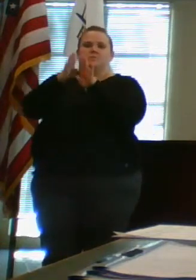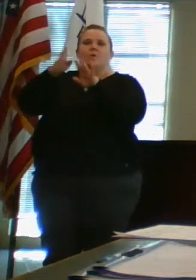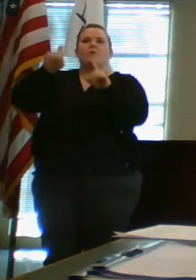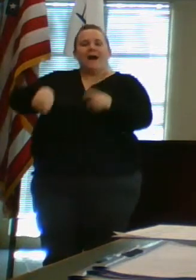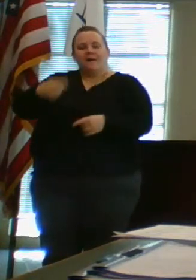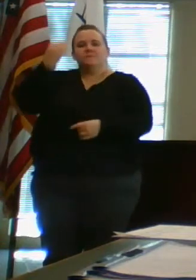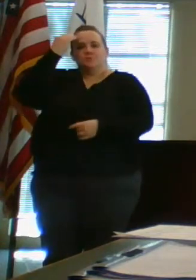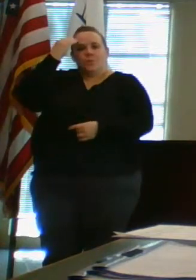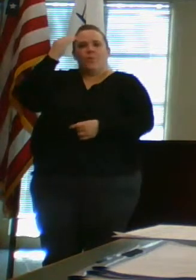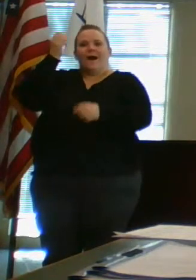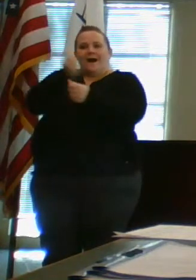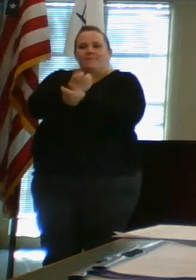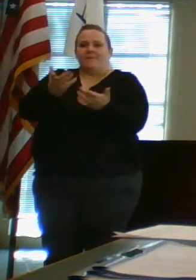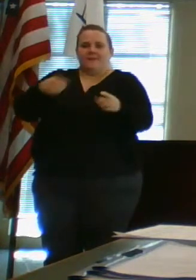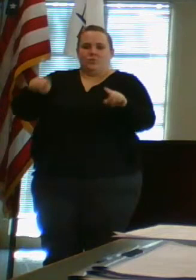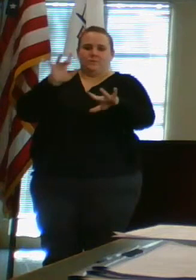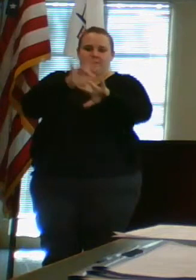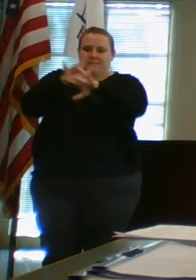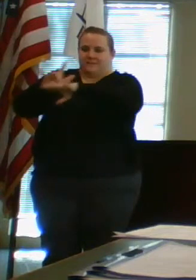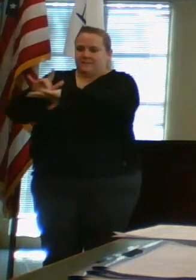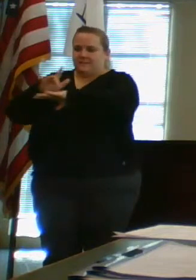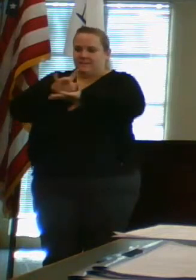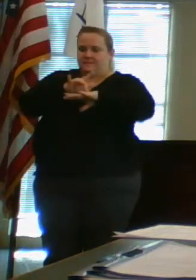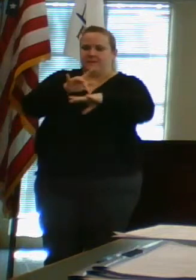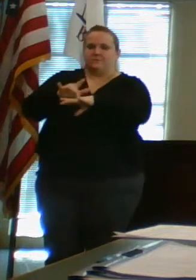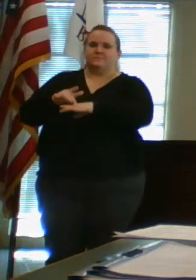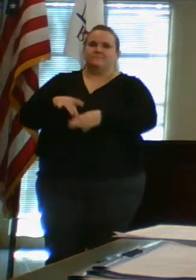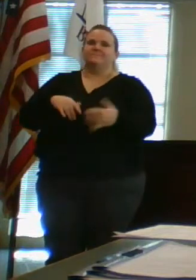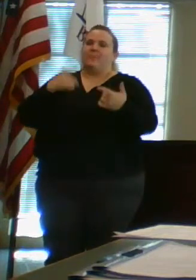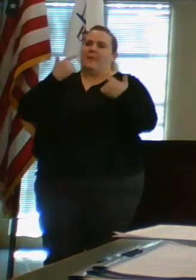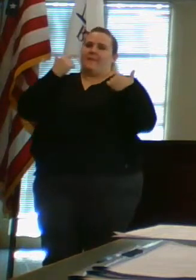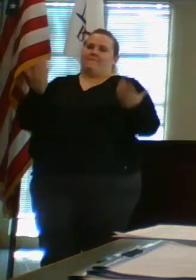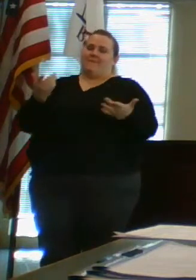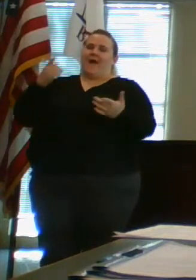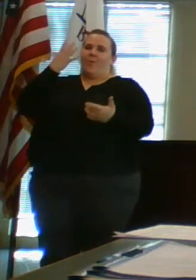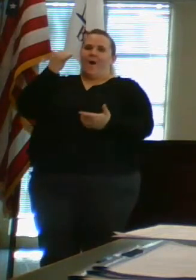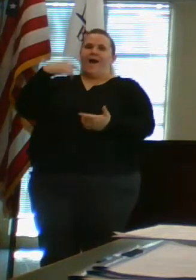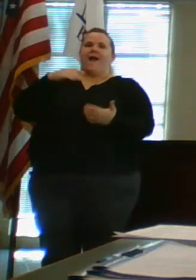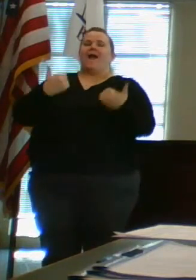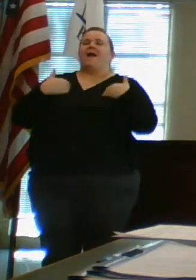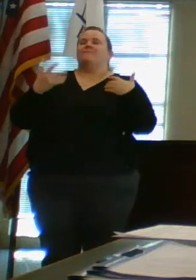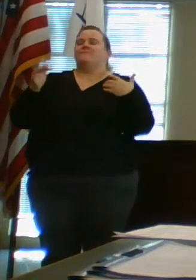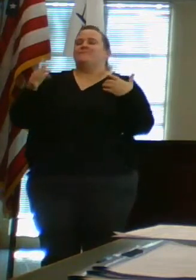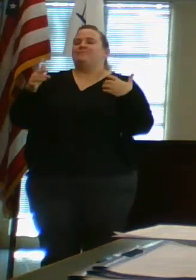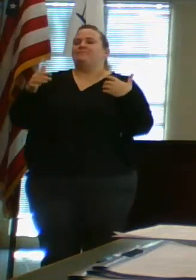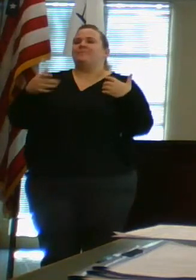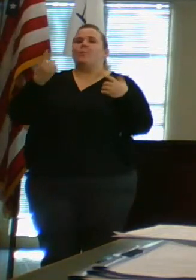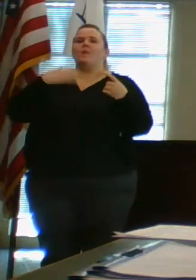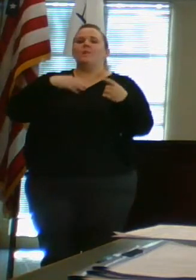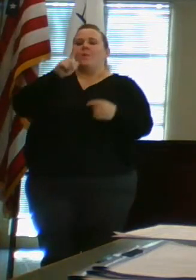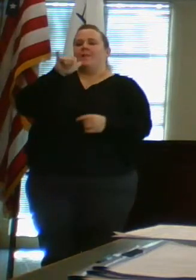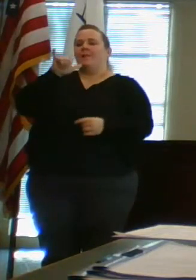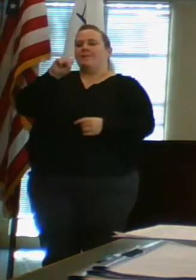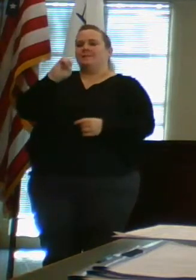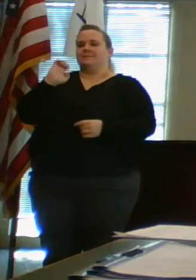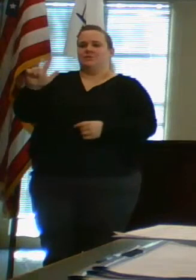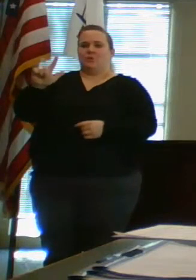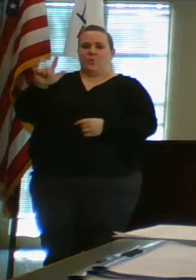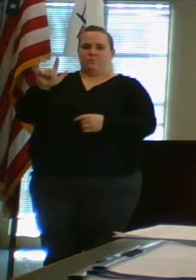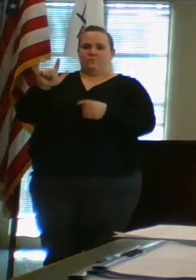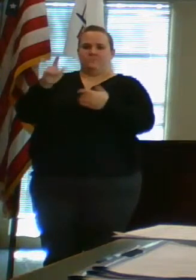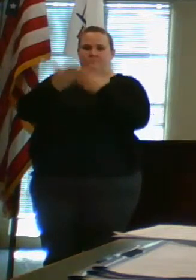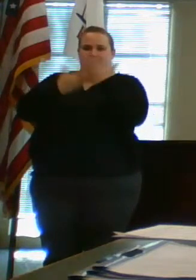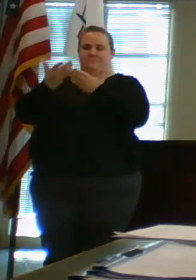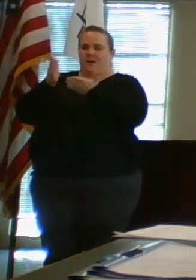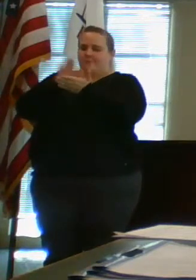to be cognizant of everything you do. They laugh at us in here because I carry one of those Lysol pads. Everywhere